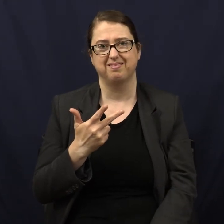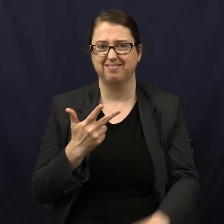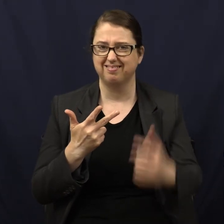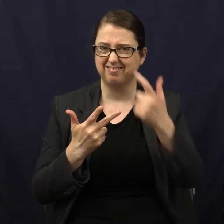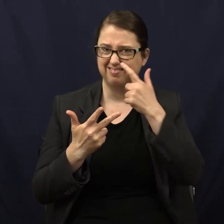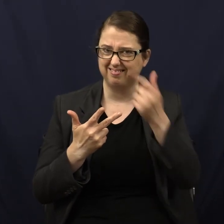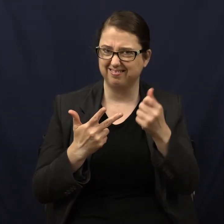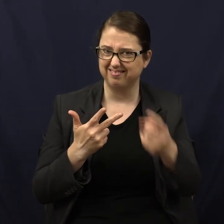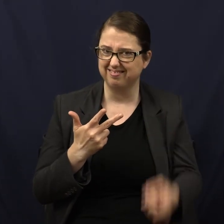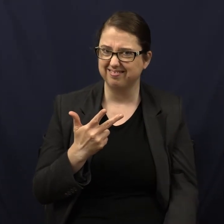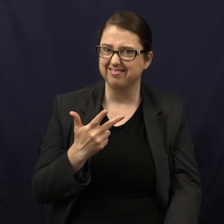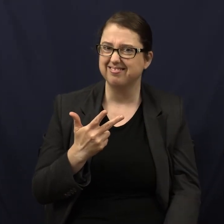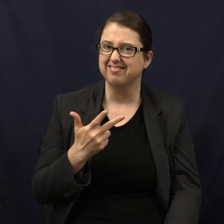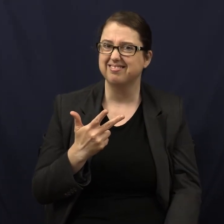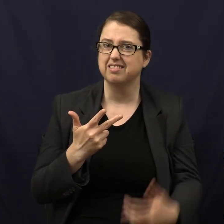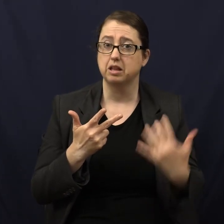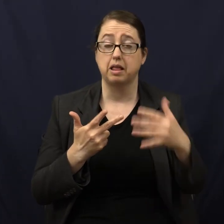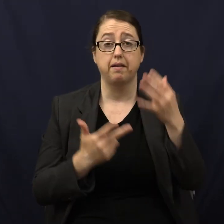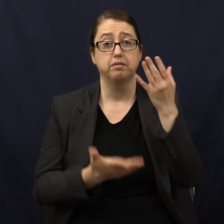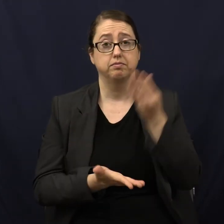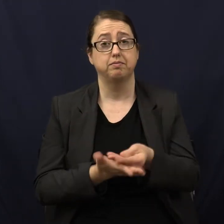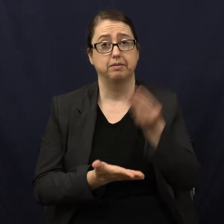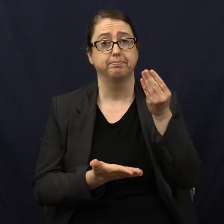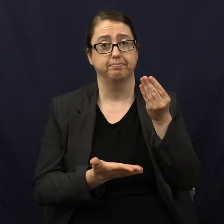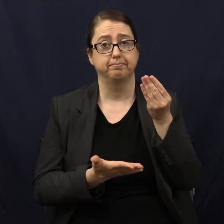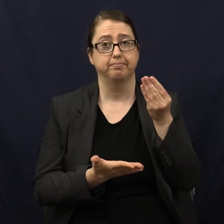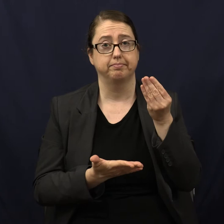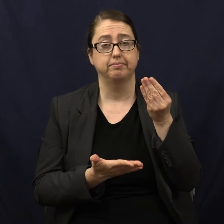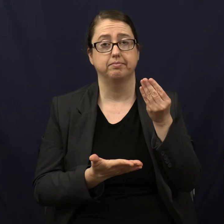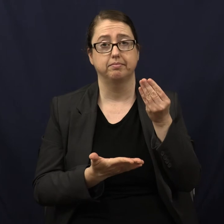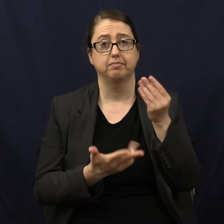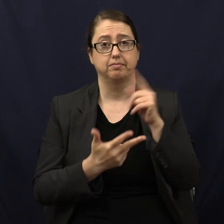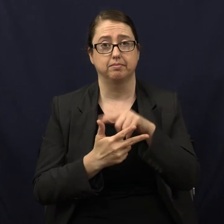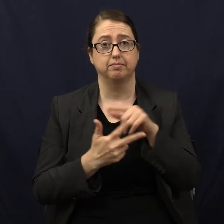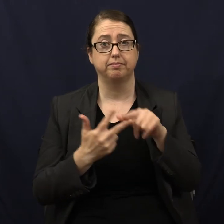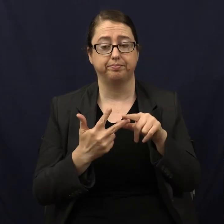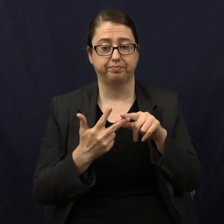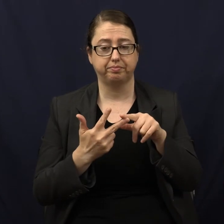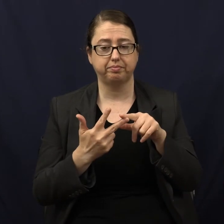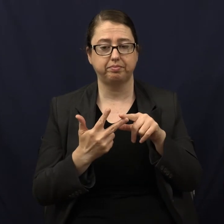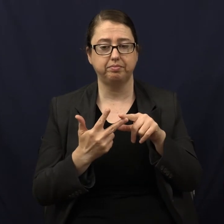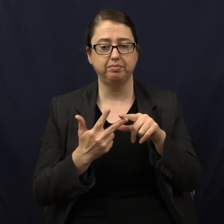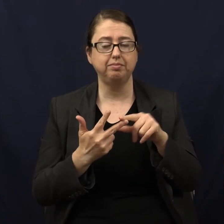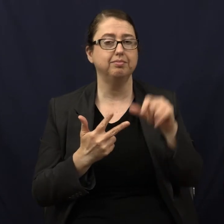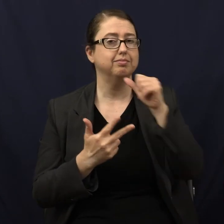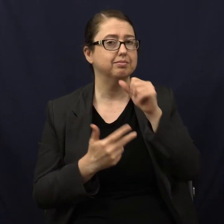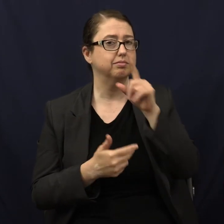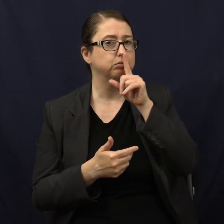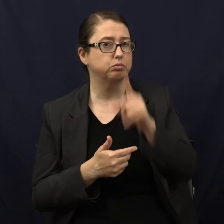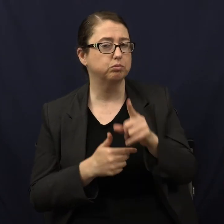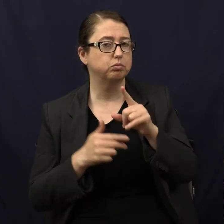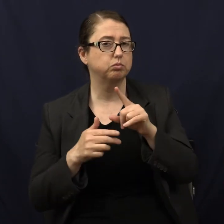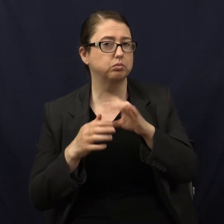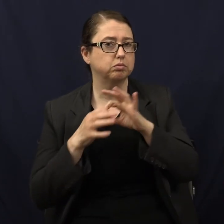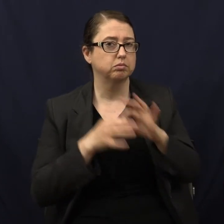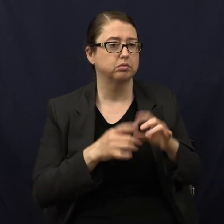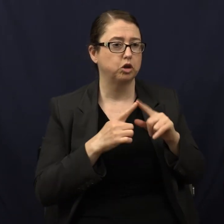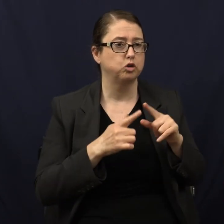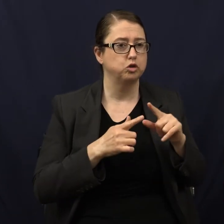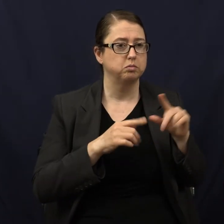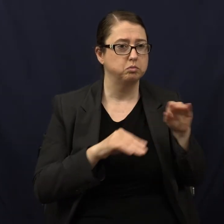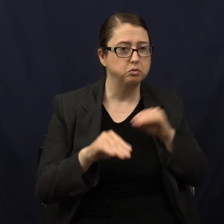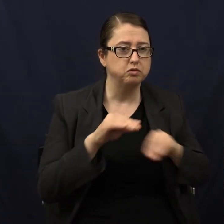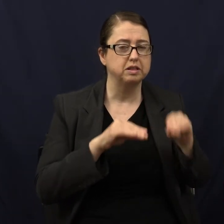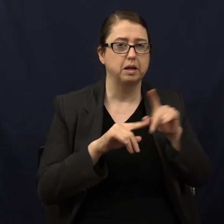Interesting? That's fact. You can't deny that. It is what it is. It's not just true for motor, but it's true for